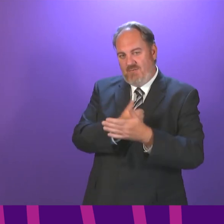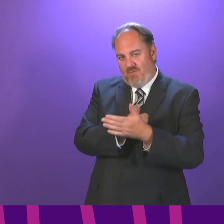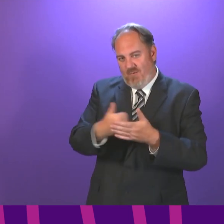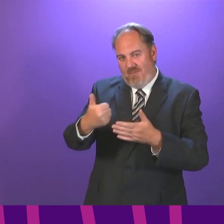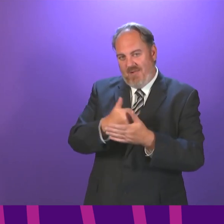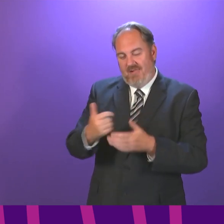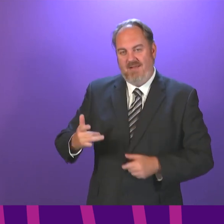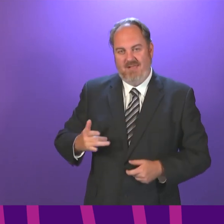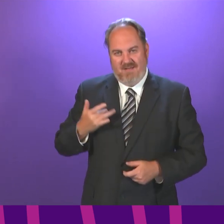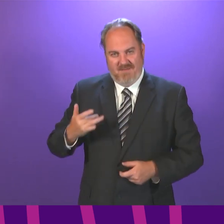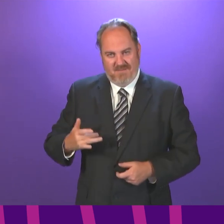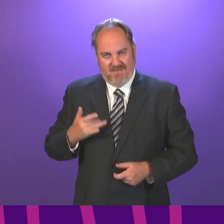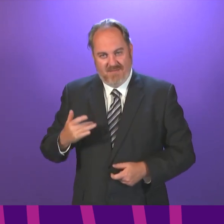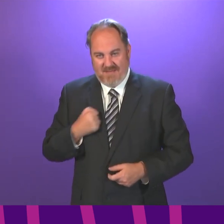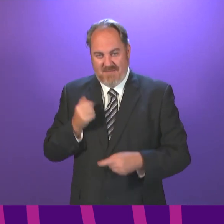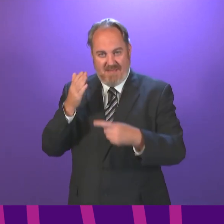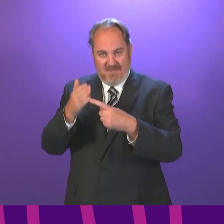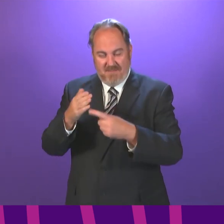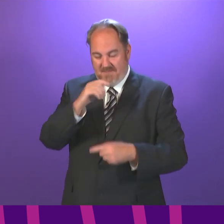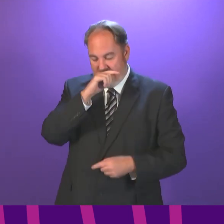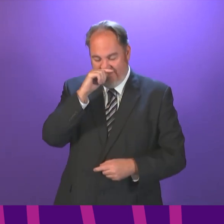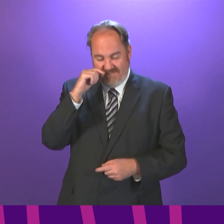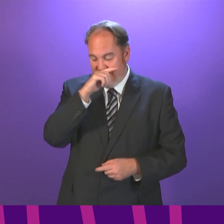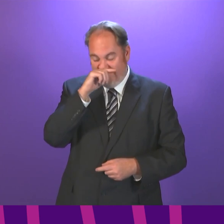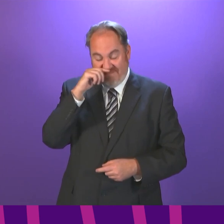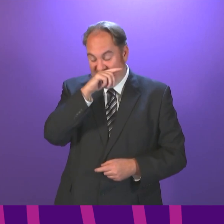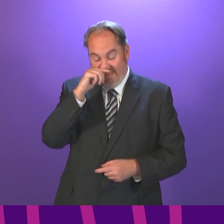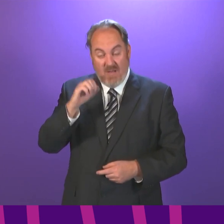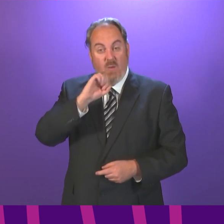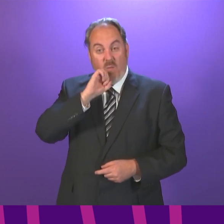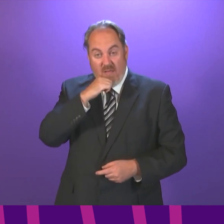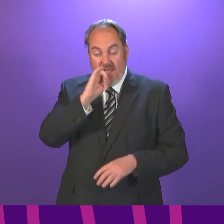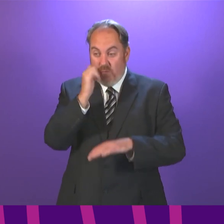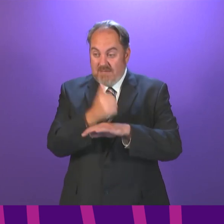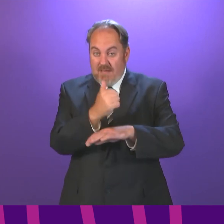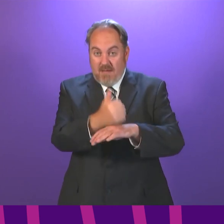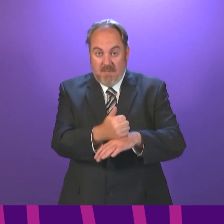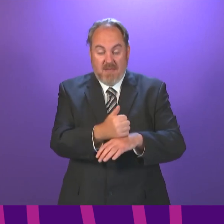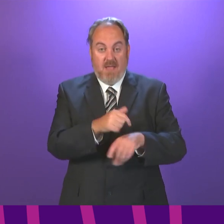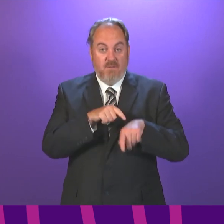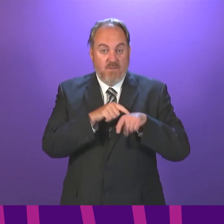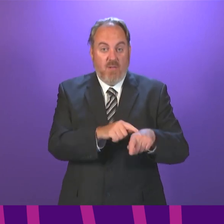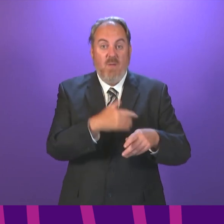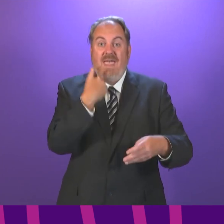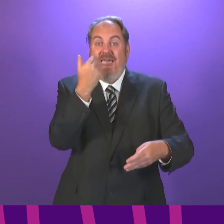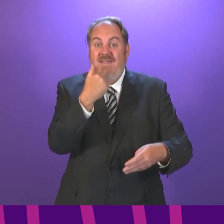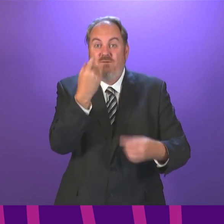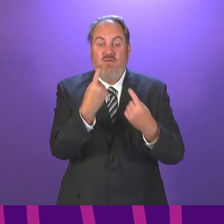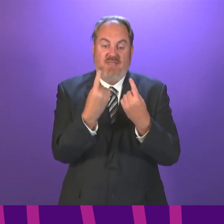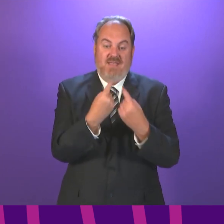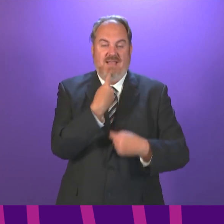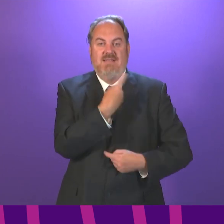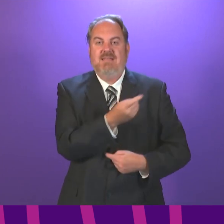protecting people from the virus. Does that mean we will do every possible step, take every possible step? No. There will be